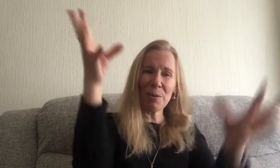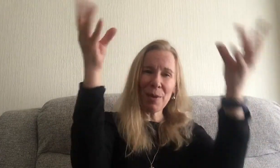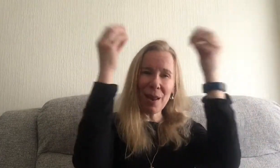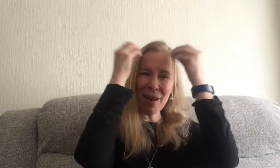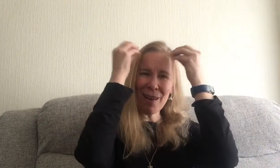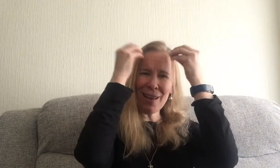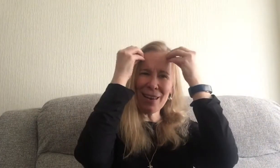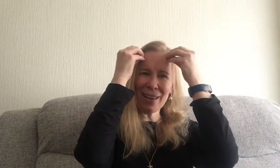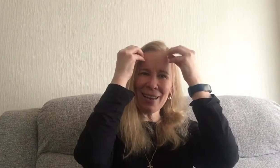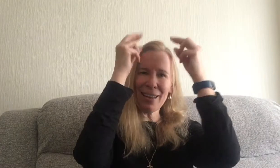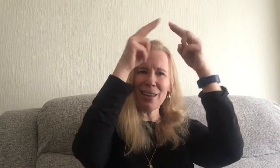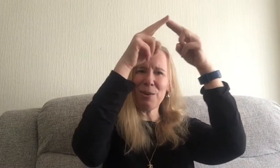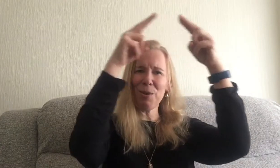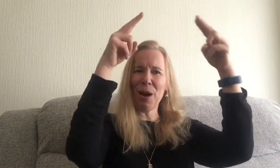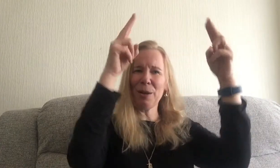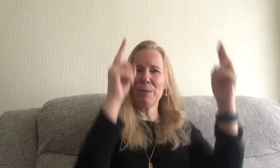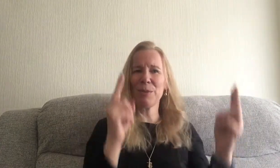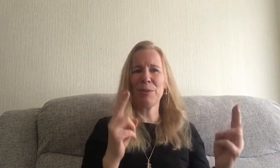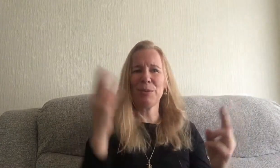learning in your homeschool?